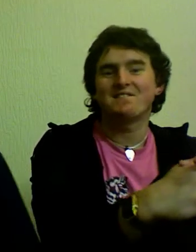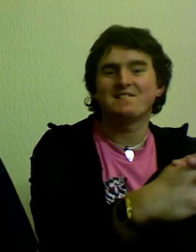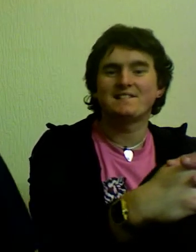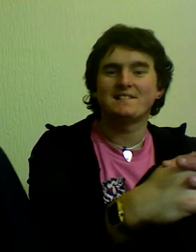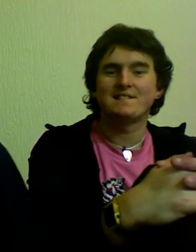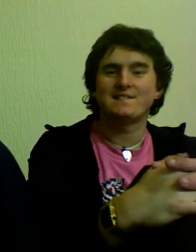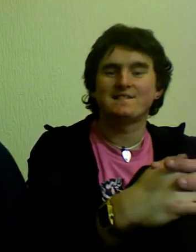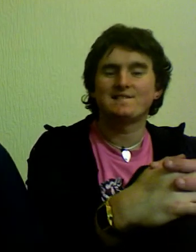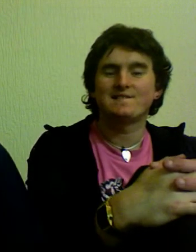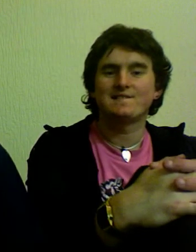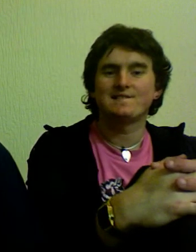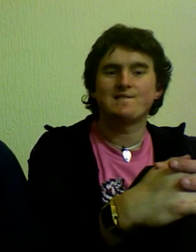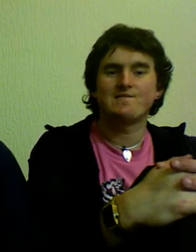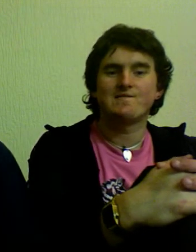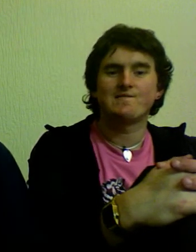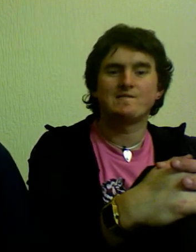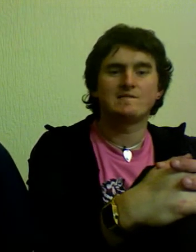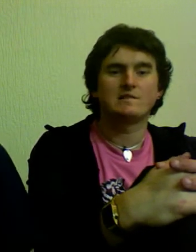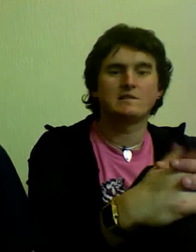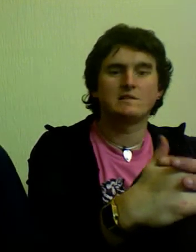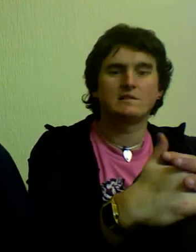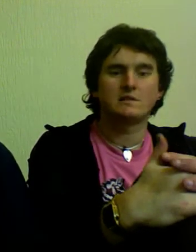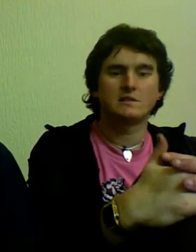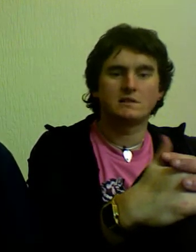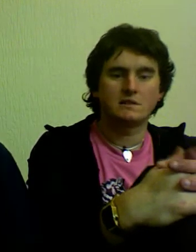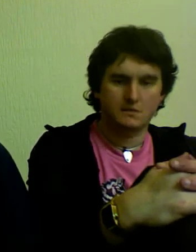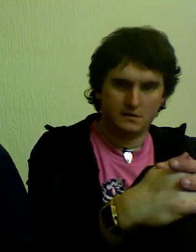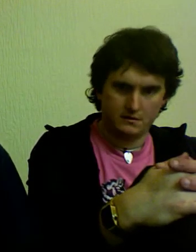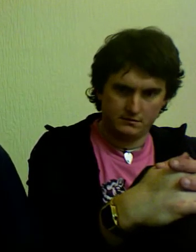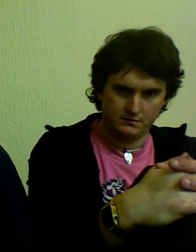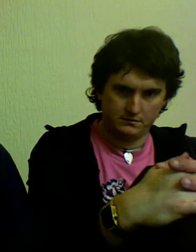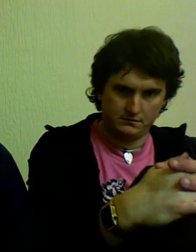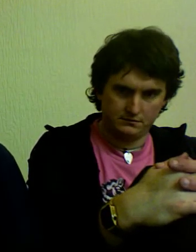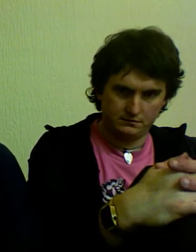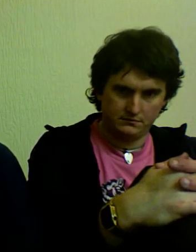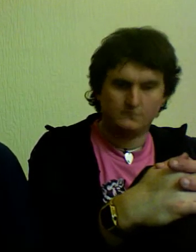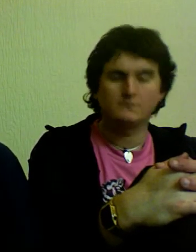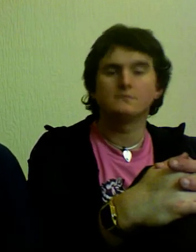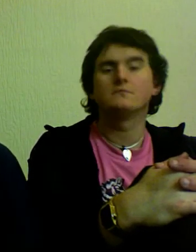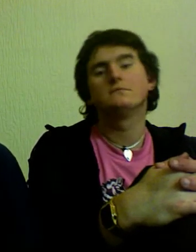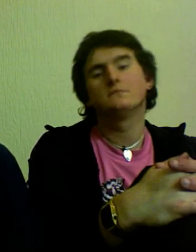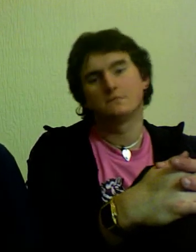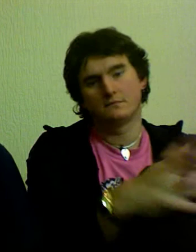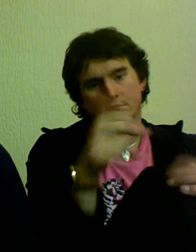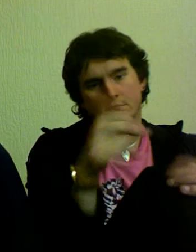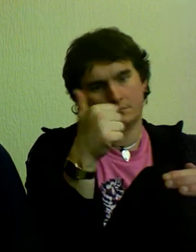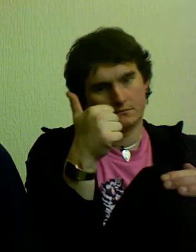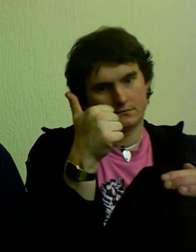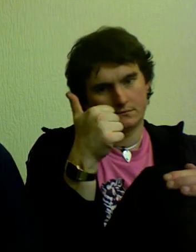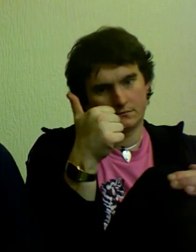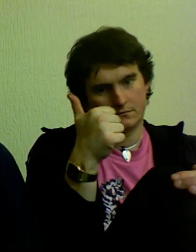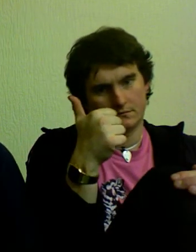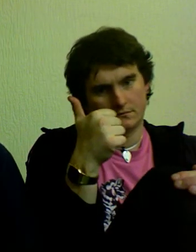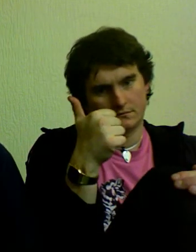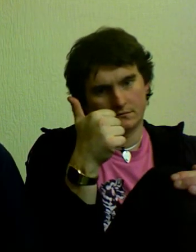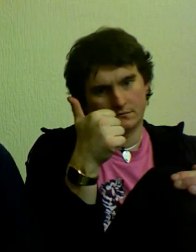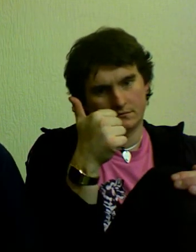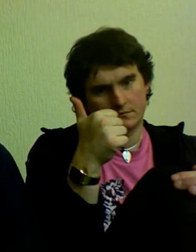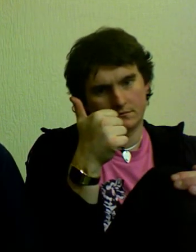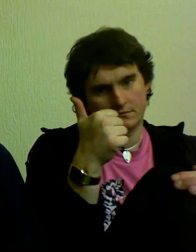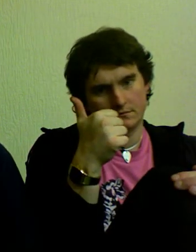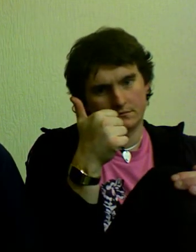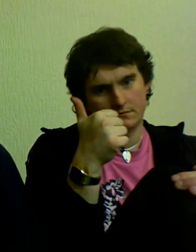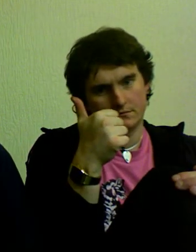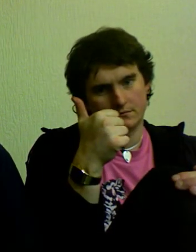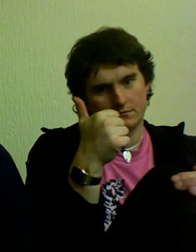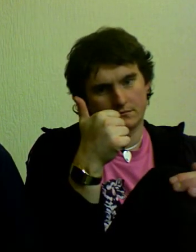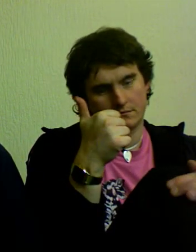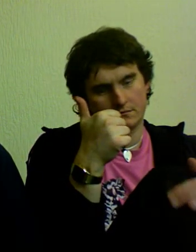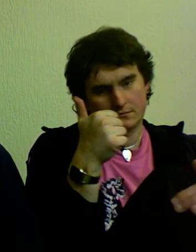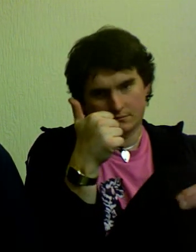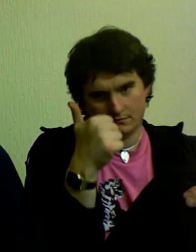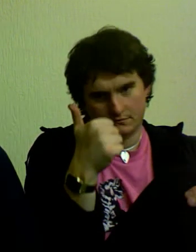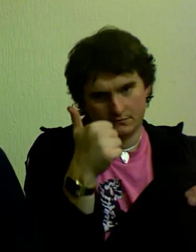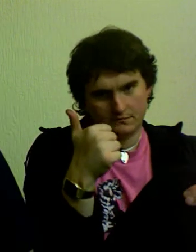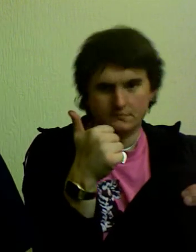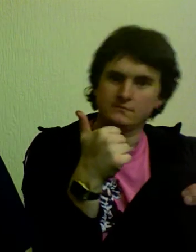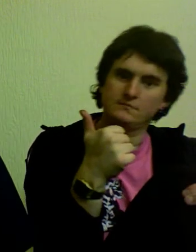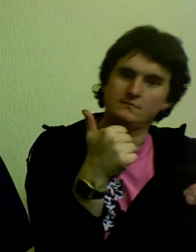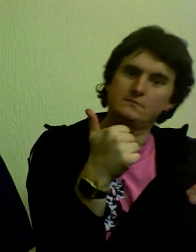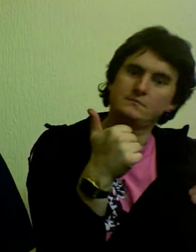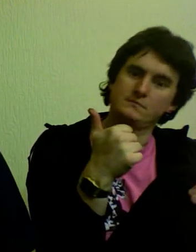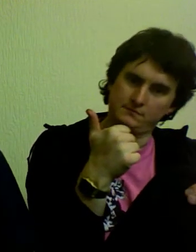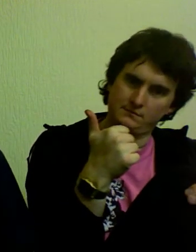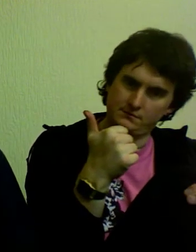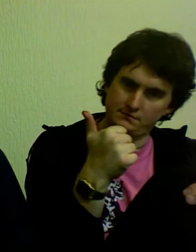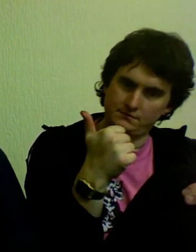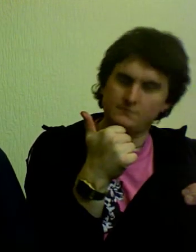The best way to get involved is to find us on MySpace, which is myspace.com forward slash call